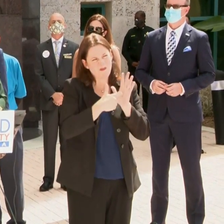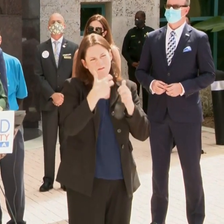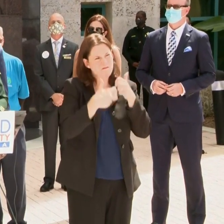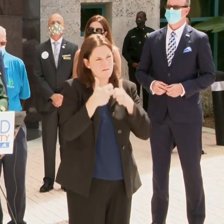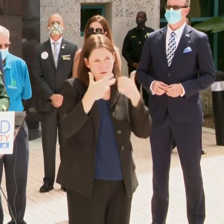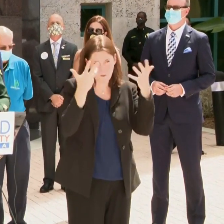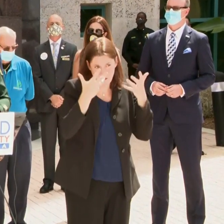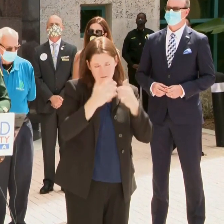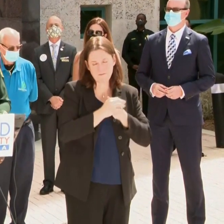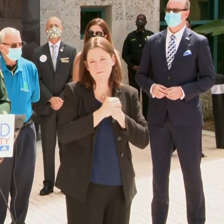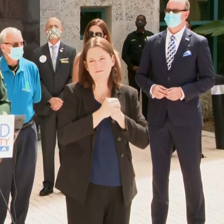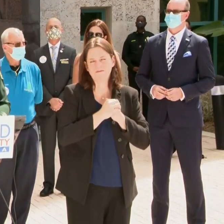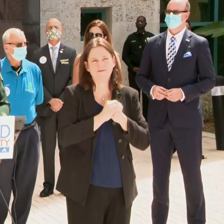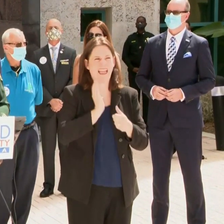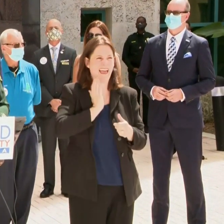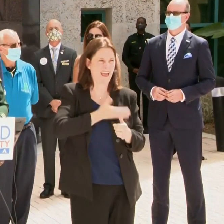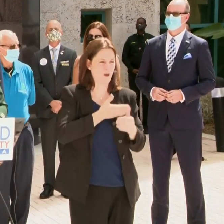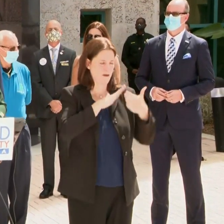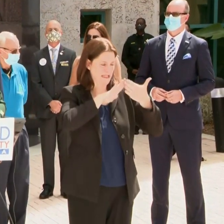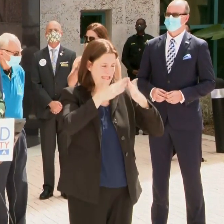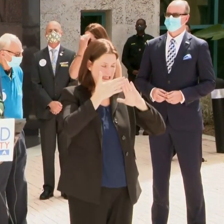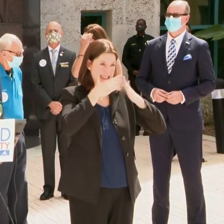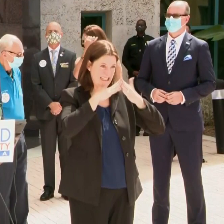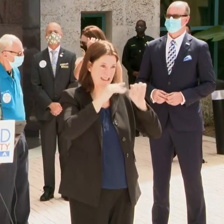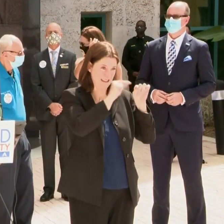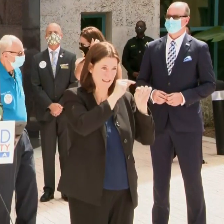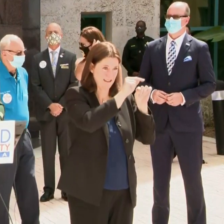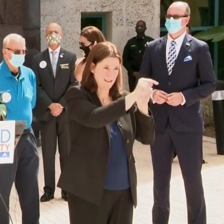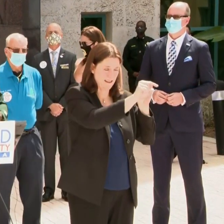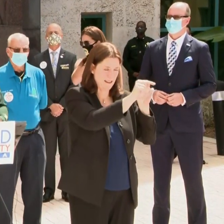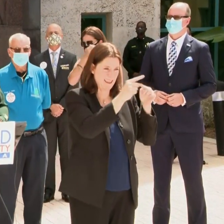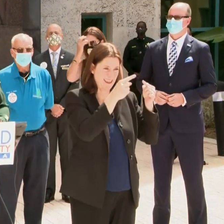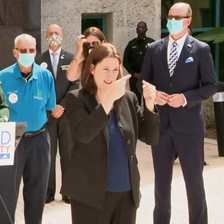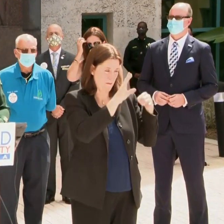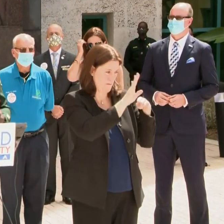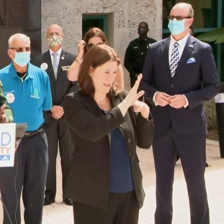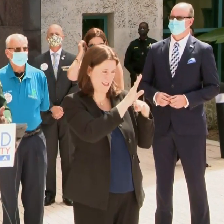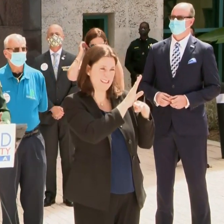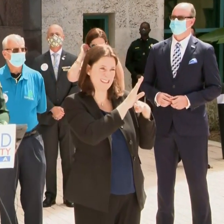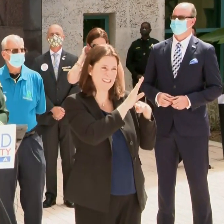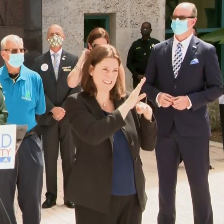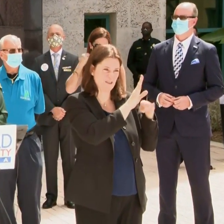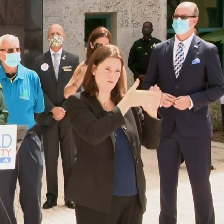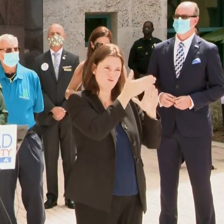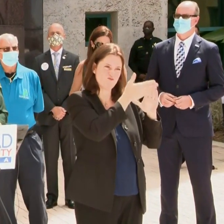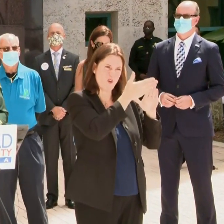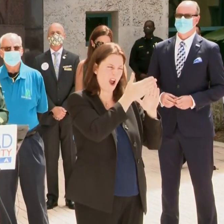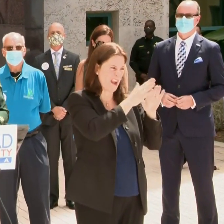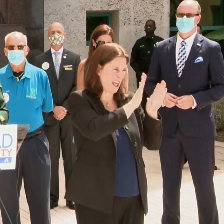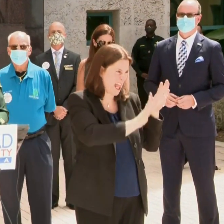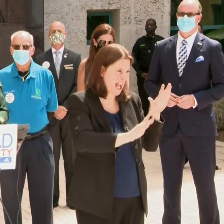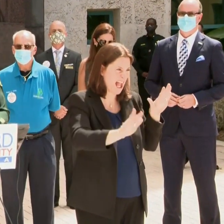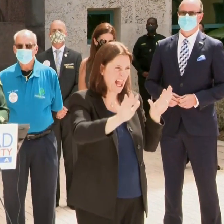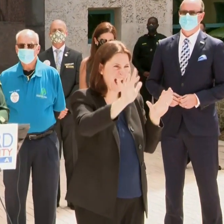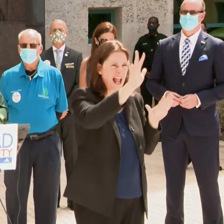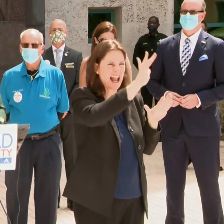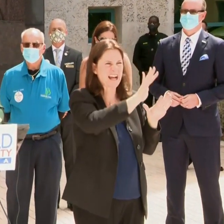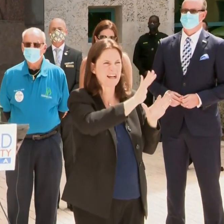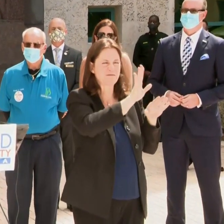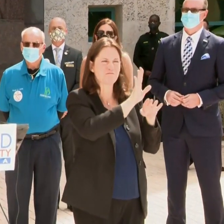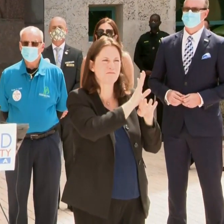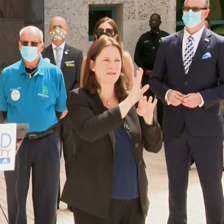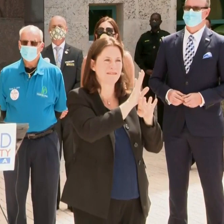is our cities. The businesses that operate within all of our cities across the county have been somewhat